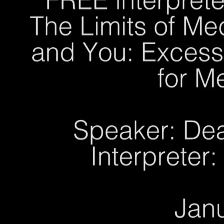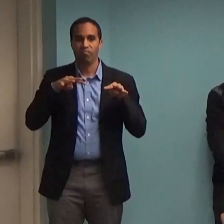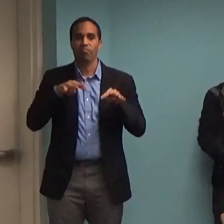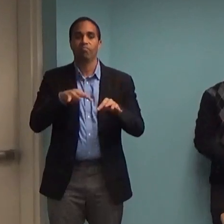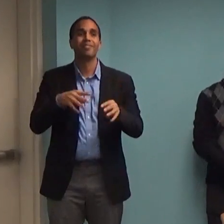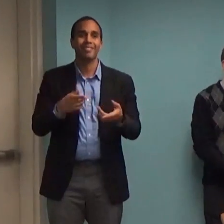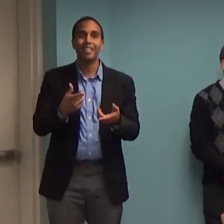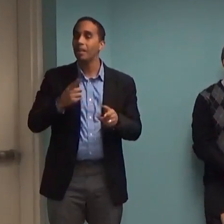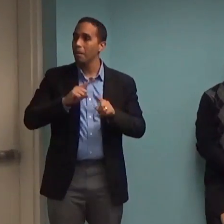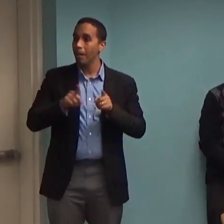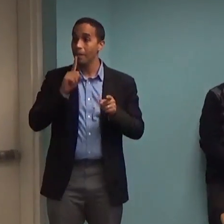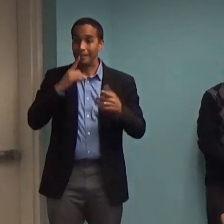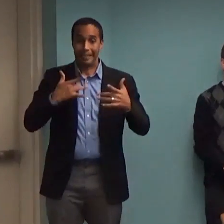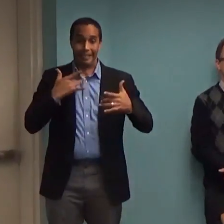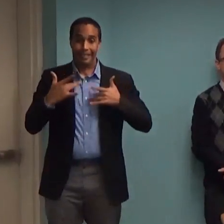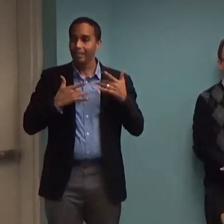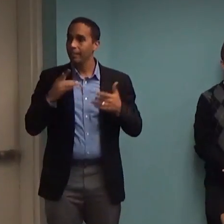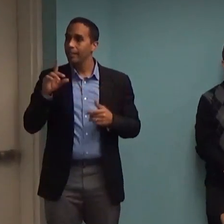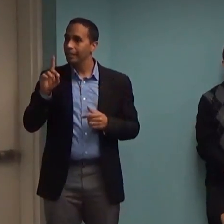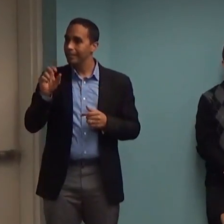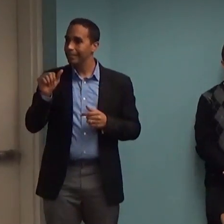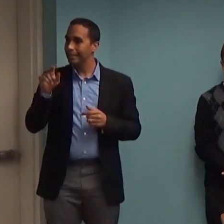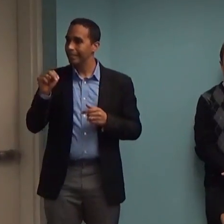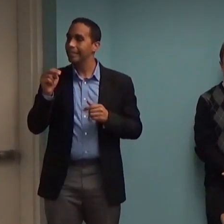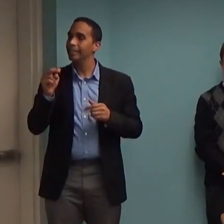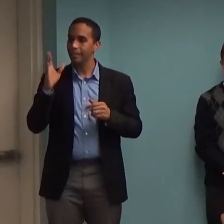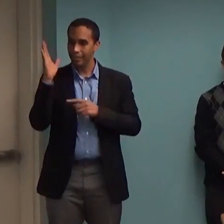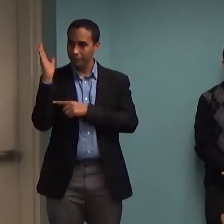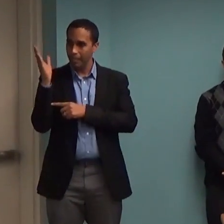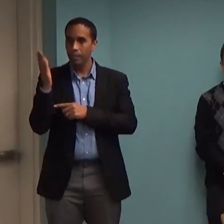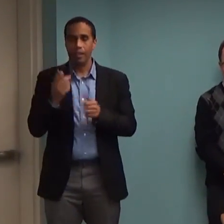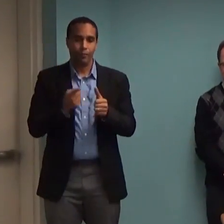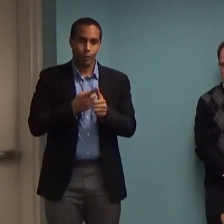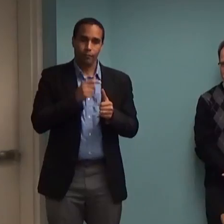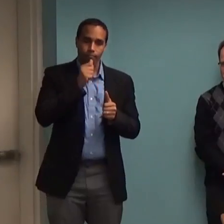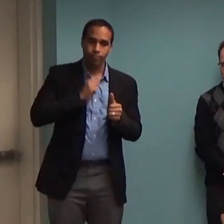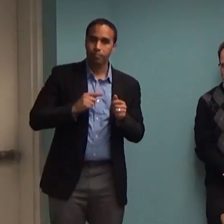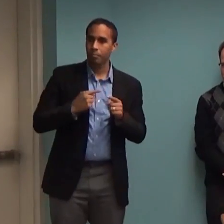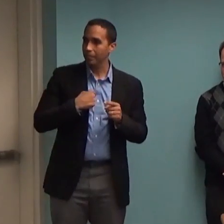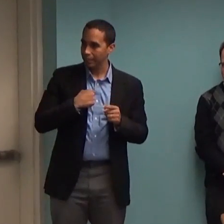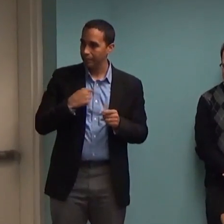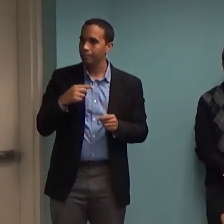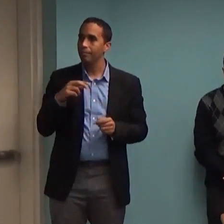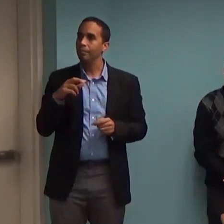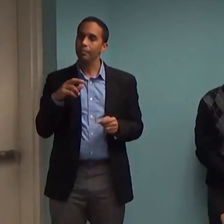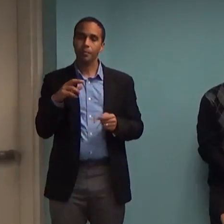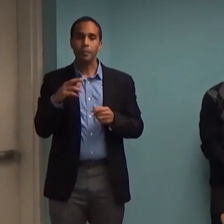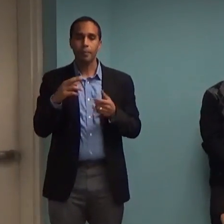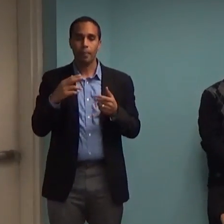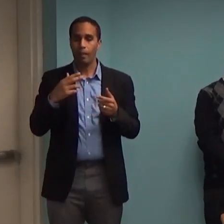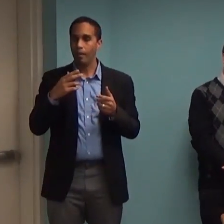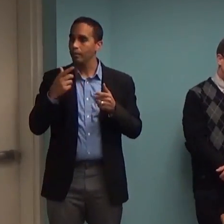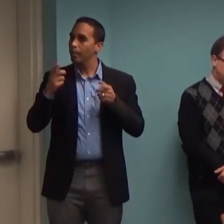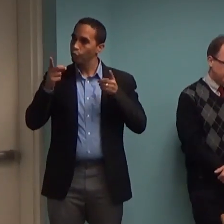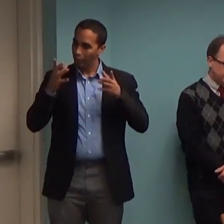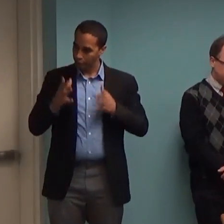You can speak, but you're going to have to hear me for a second, so I'm Ruzine Guanty. I'm the director of this office, the Center for Anxiety Sportsman Office.